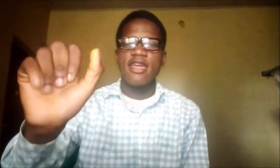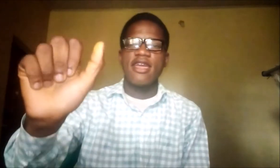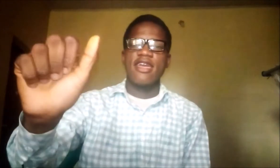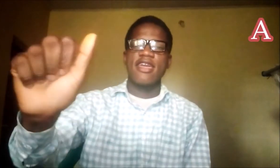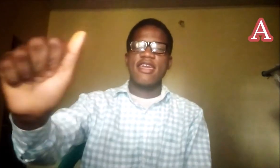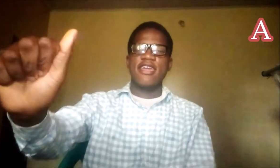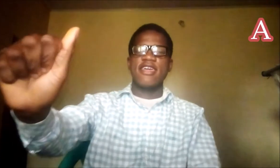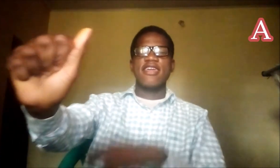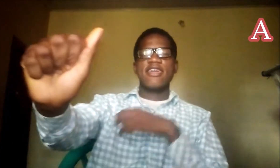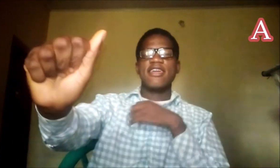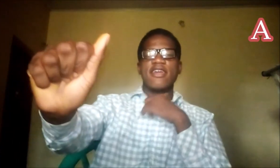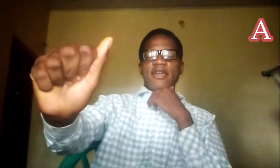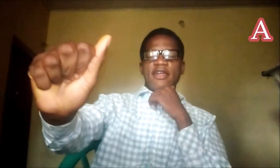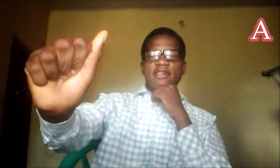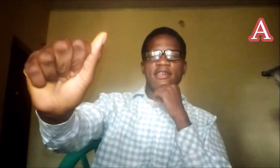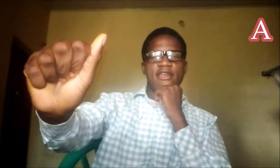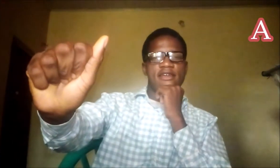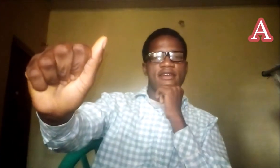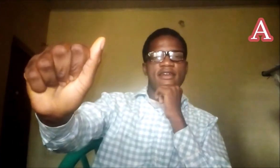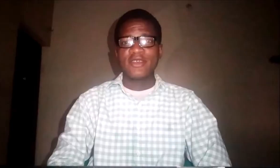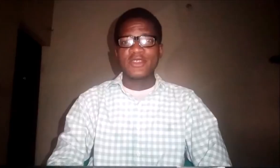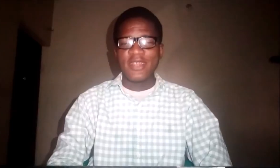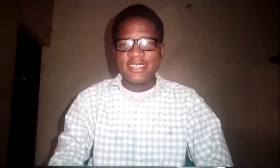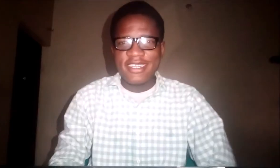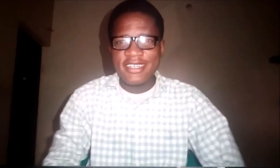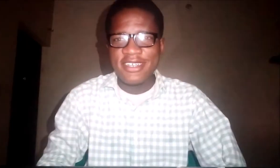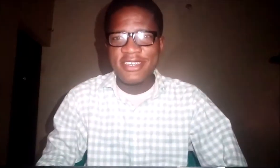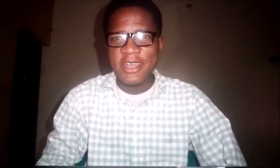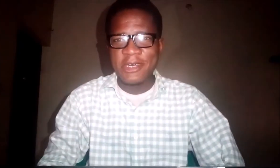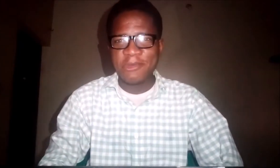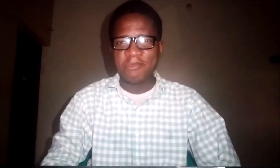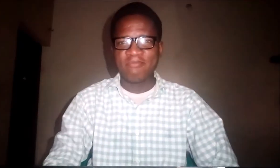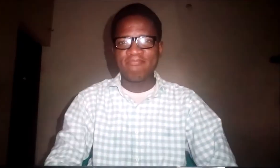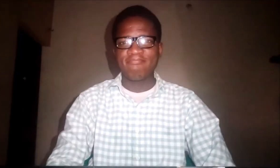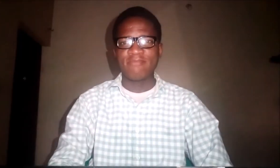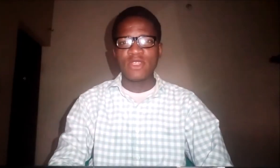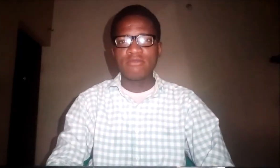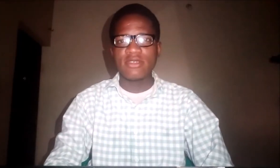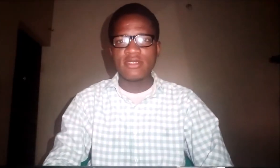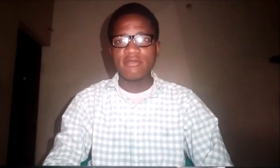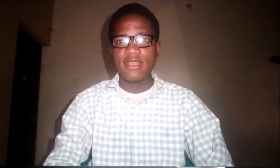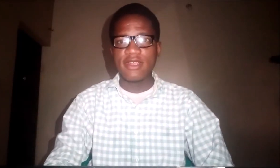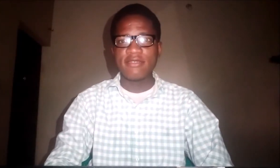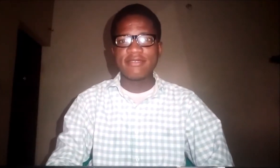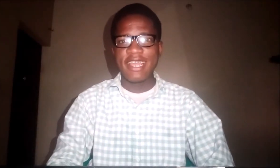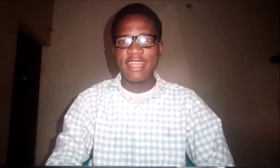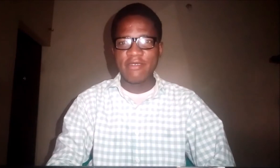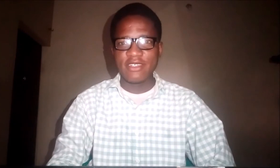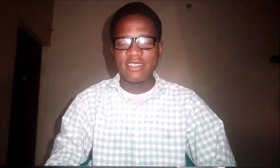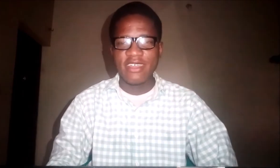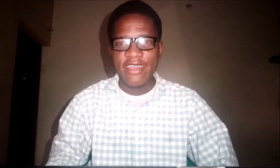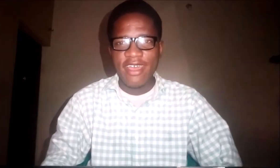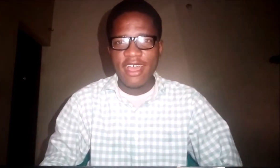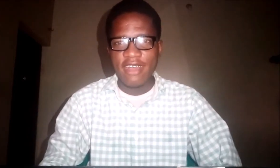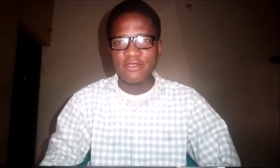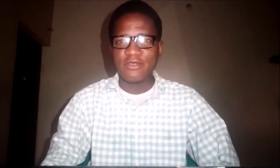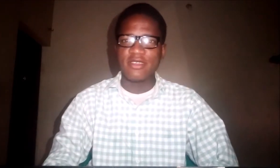A So let's learn, um, numbers in sign language. How to say